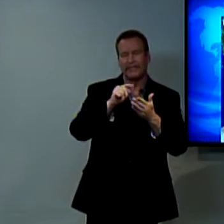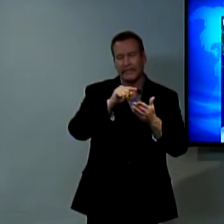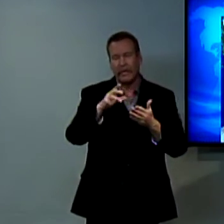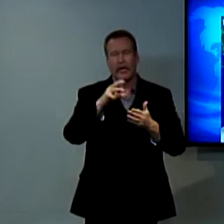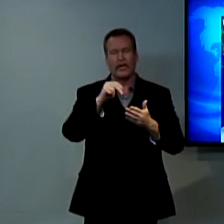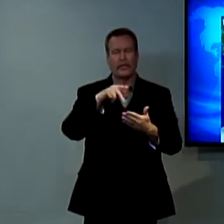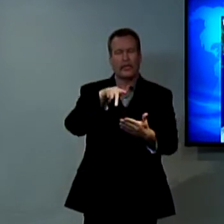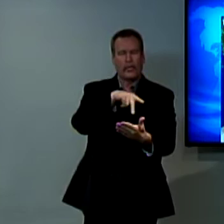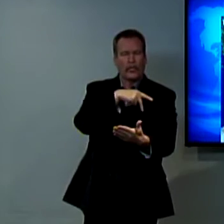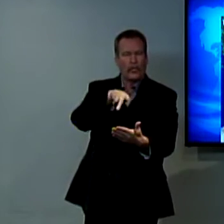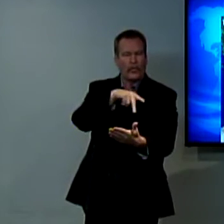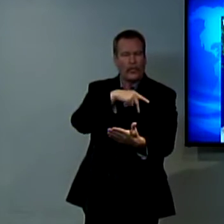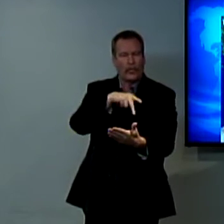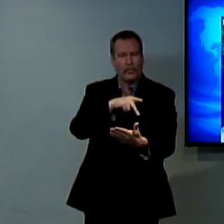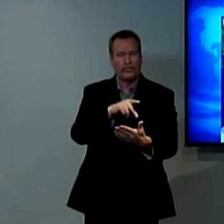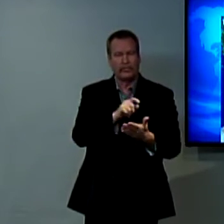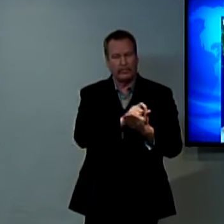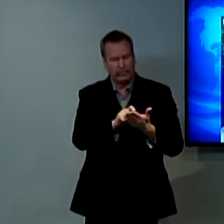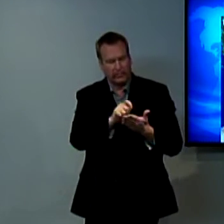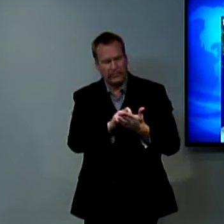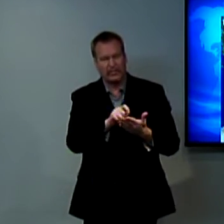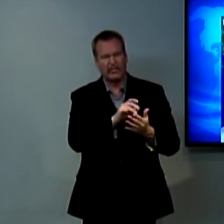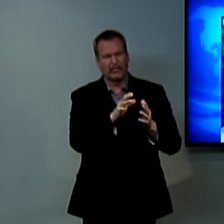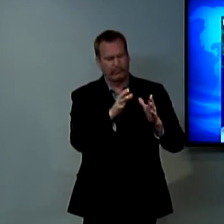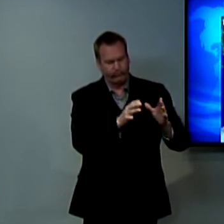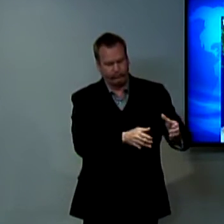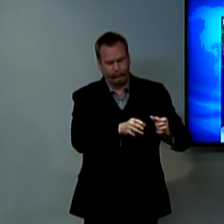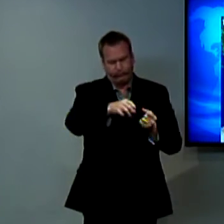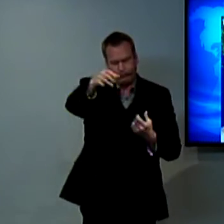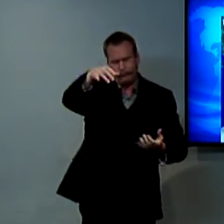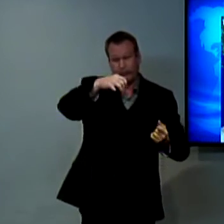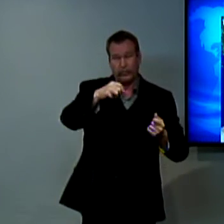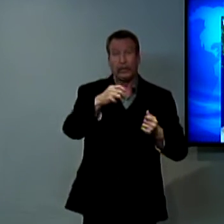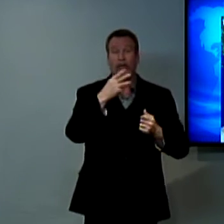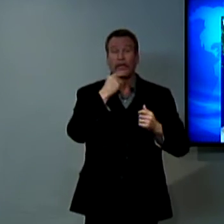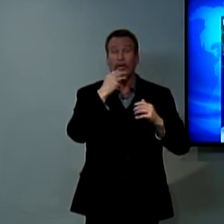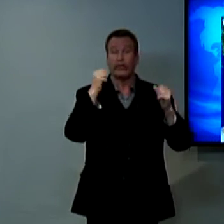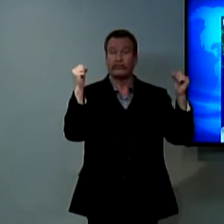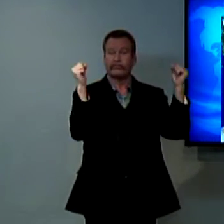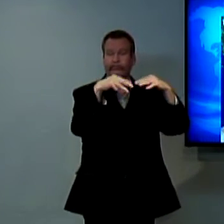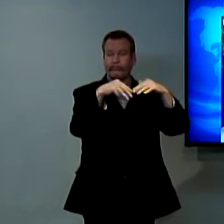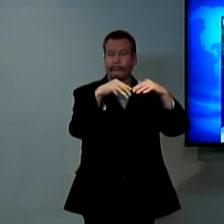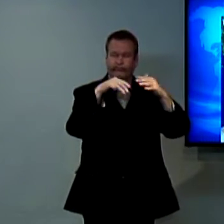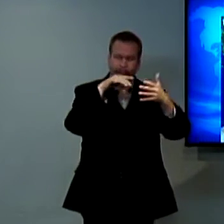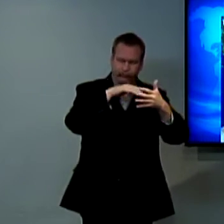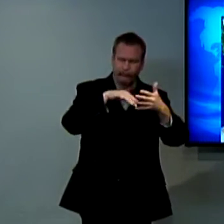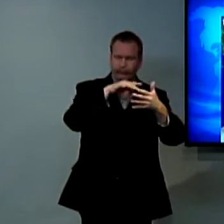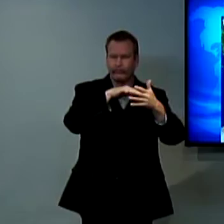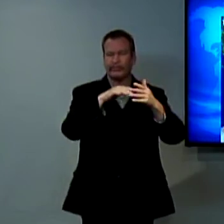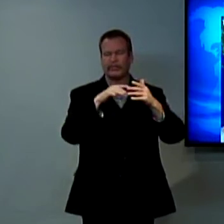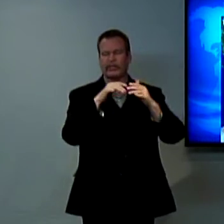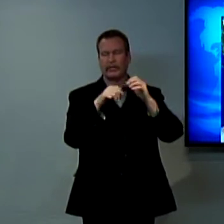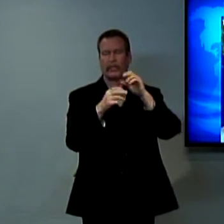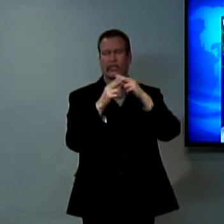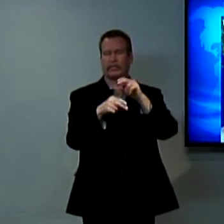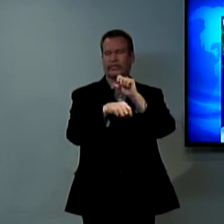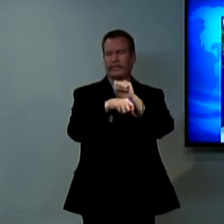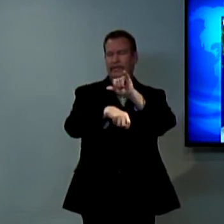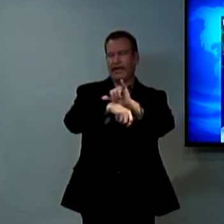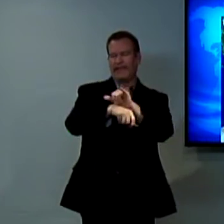writings that had been put down in there the different psalms everything that was on these scrolls and the Jewish people would all come together and they would also